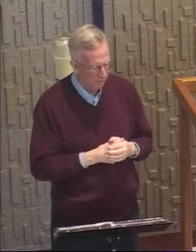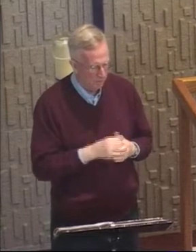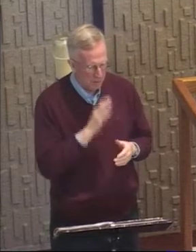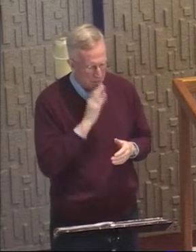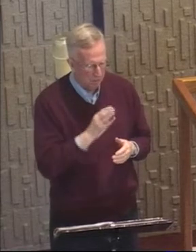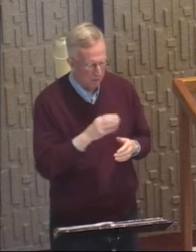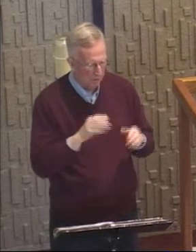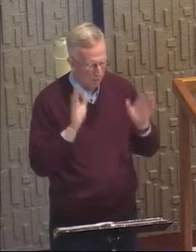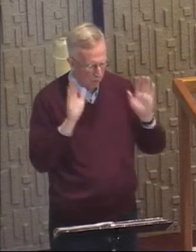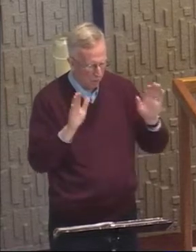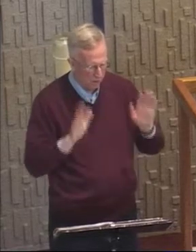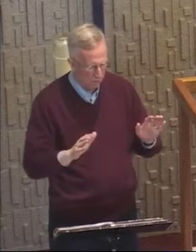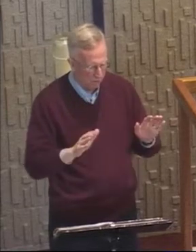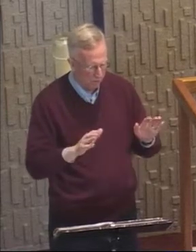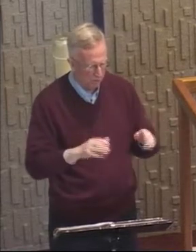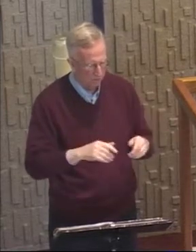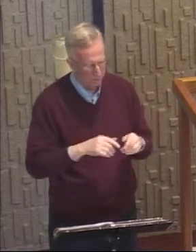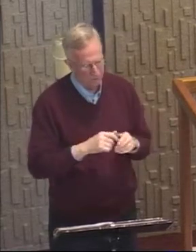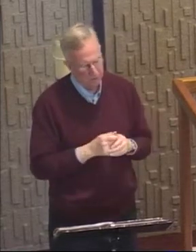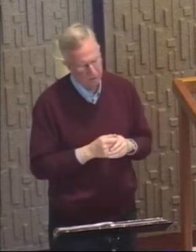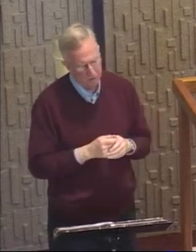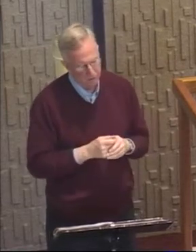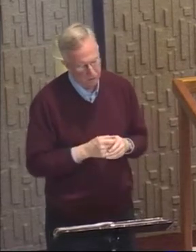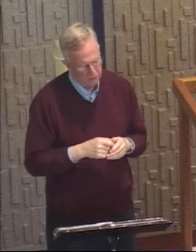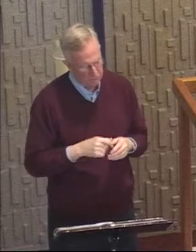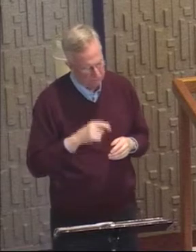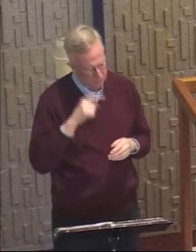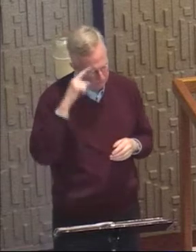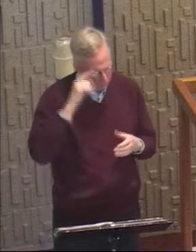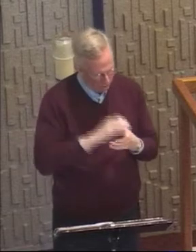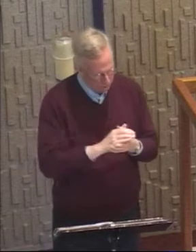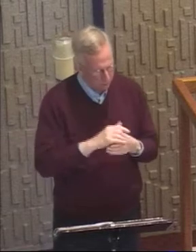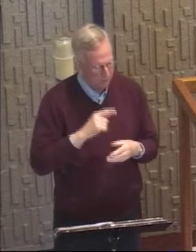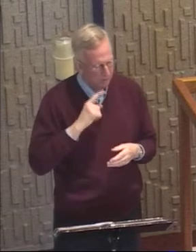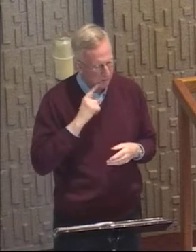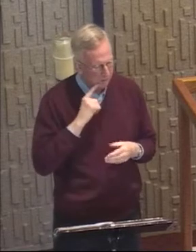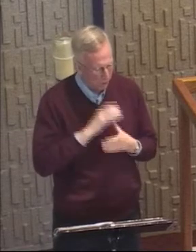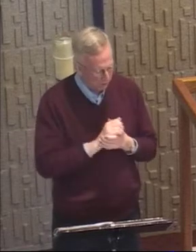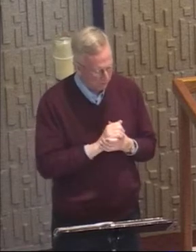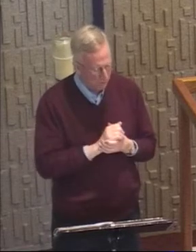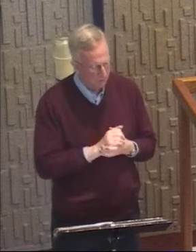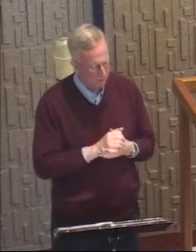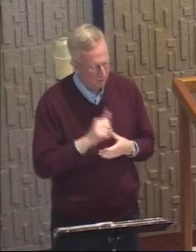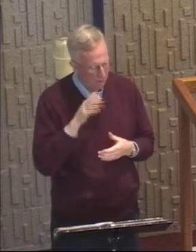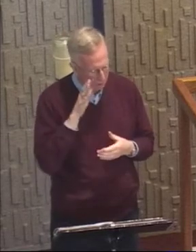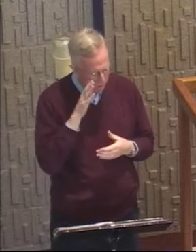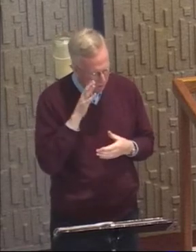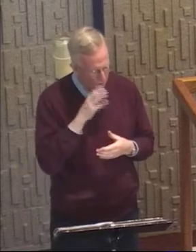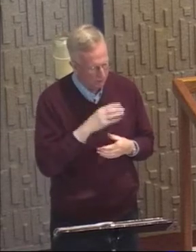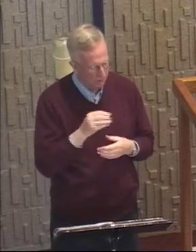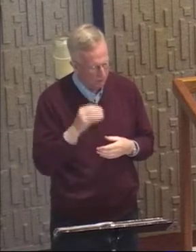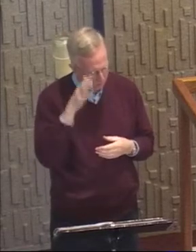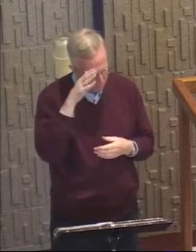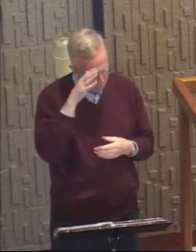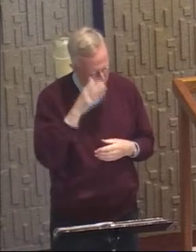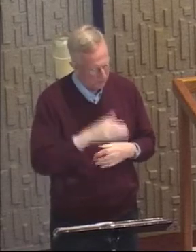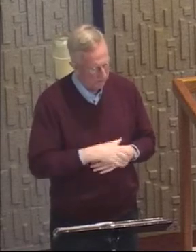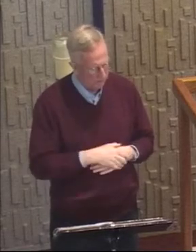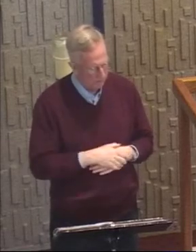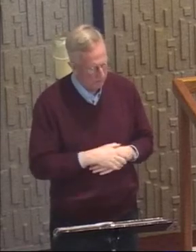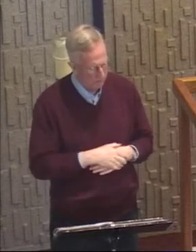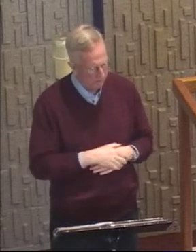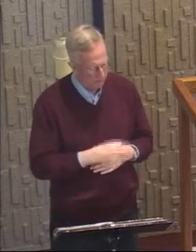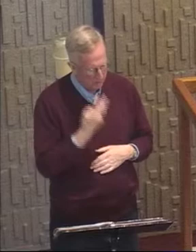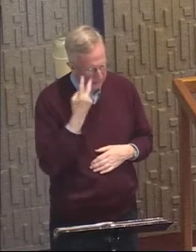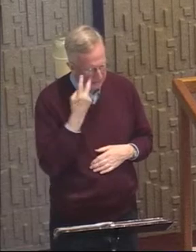fathers, great husbands, great mothers, great wives, single